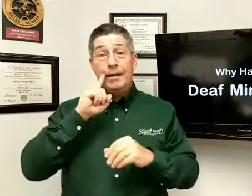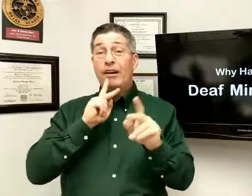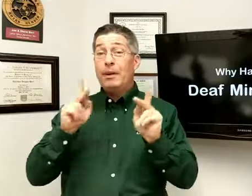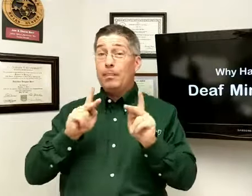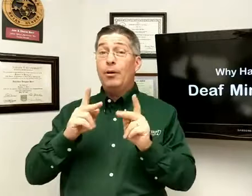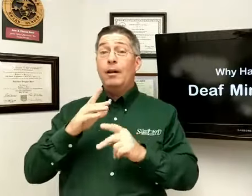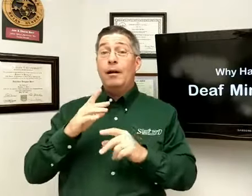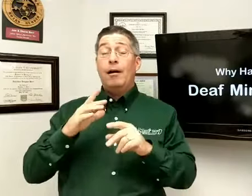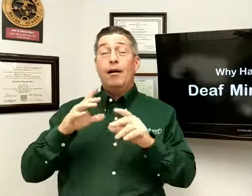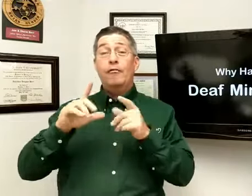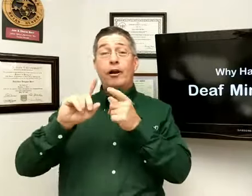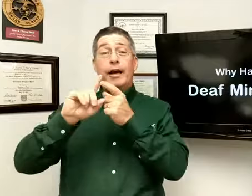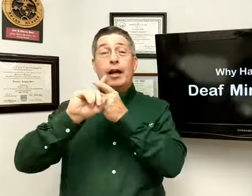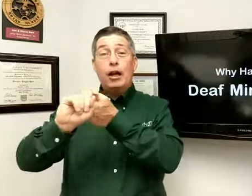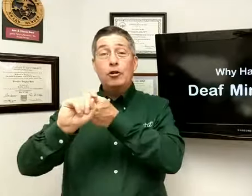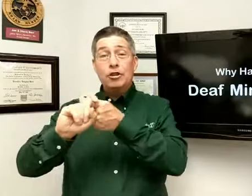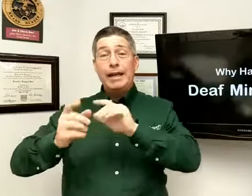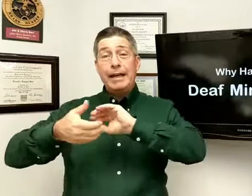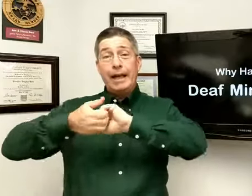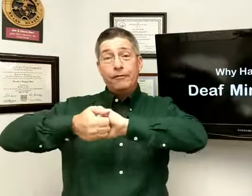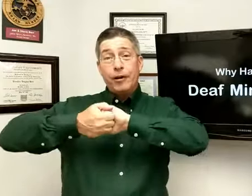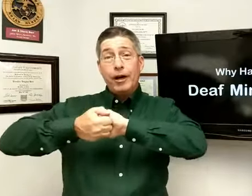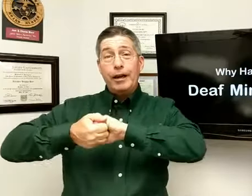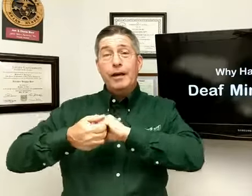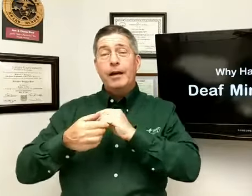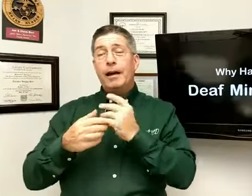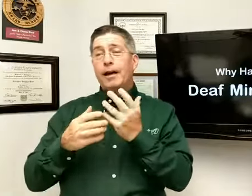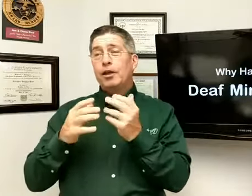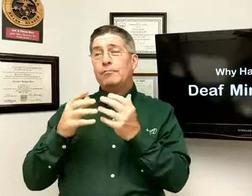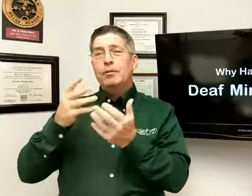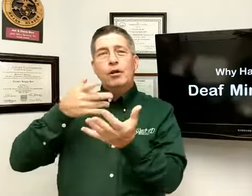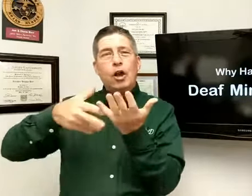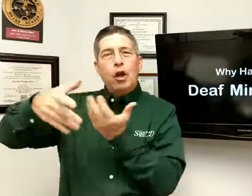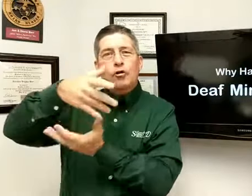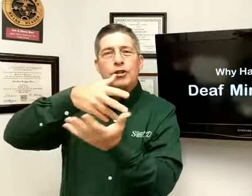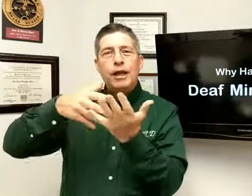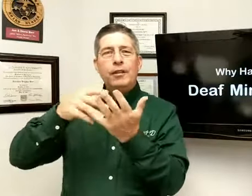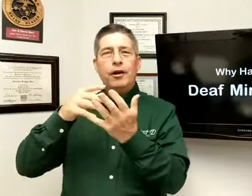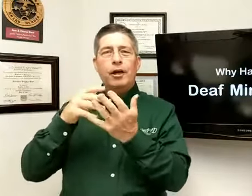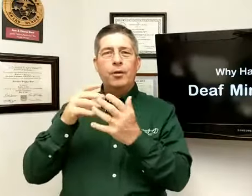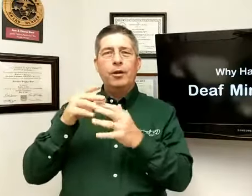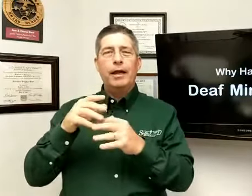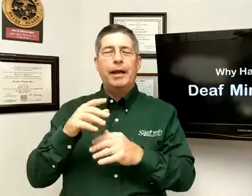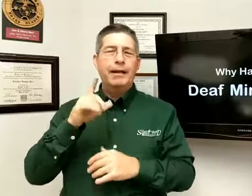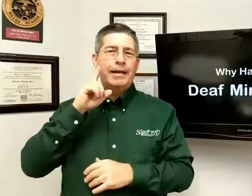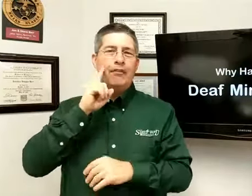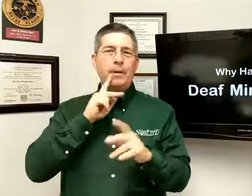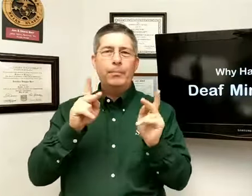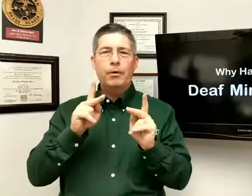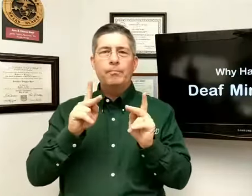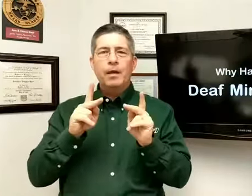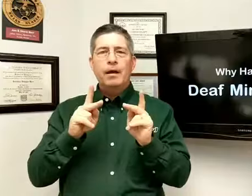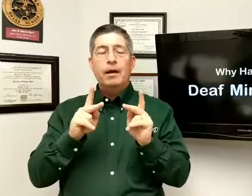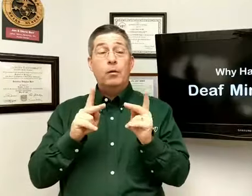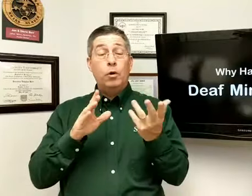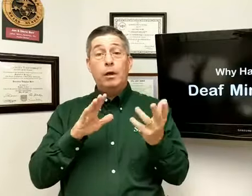Deaf people are very closely met, very close in their community. And deaf people will